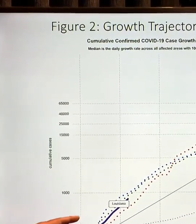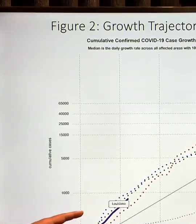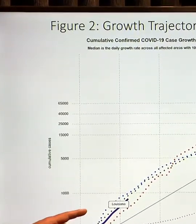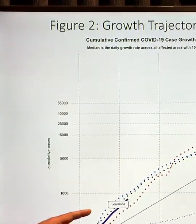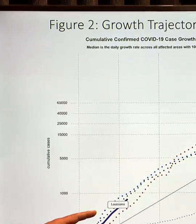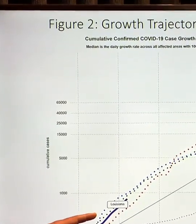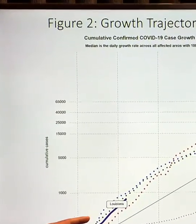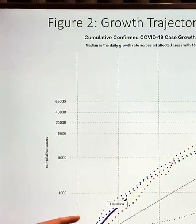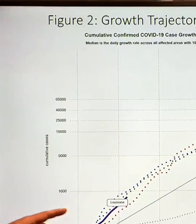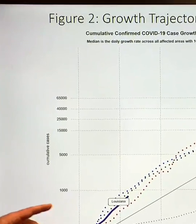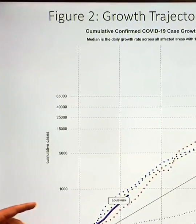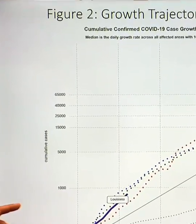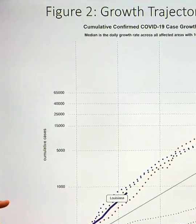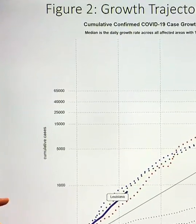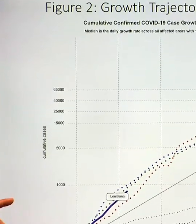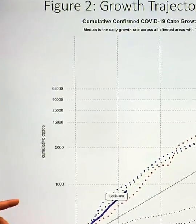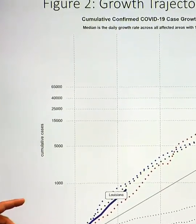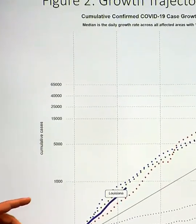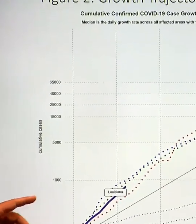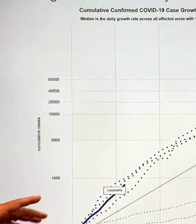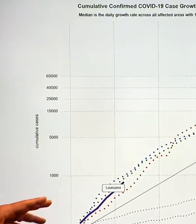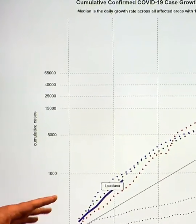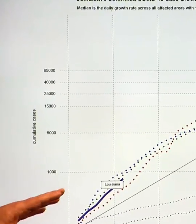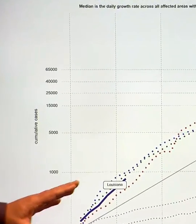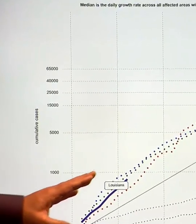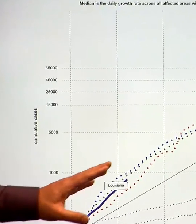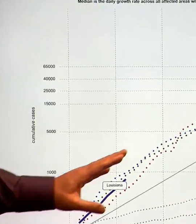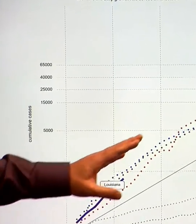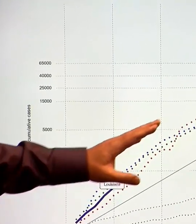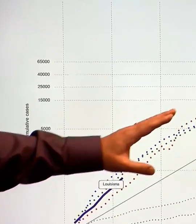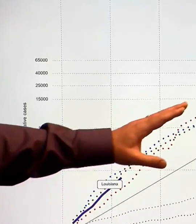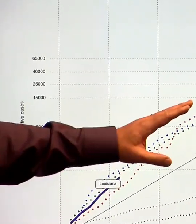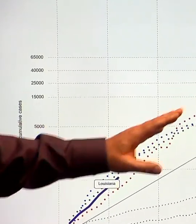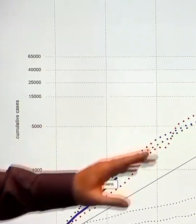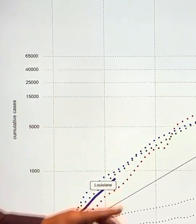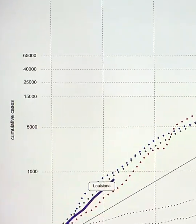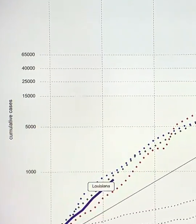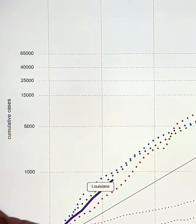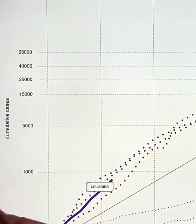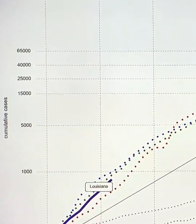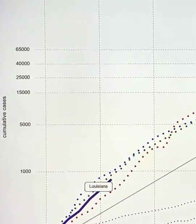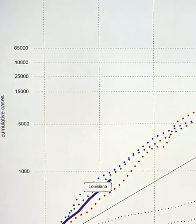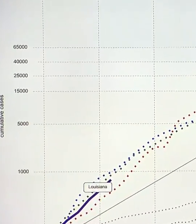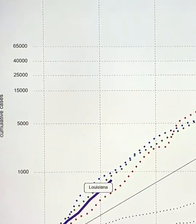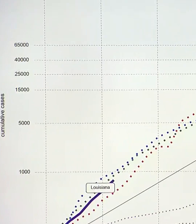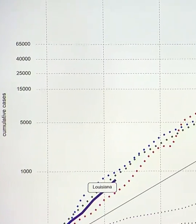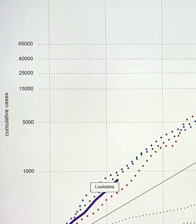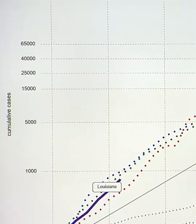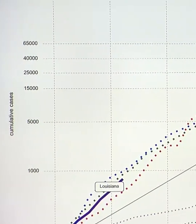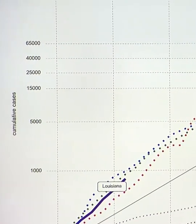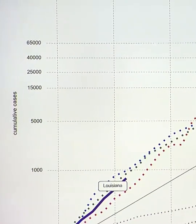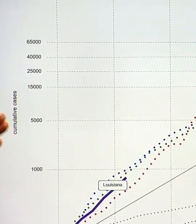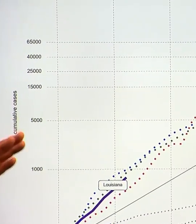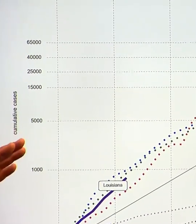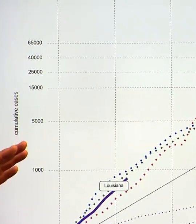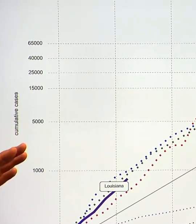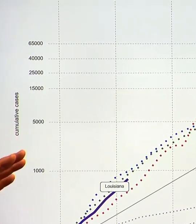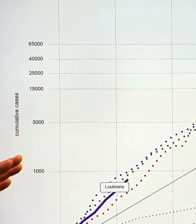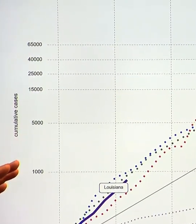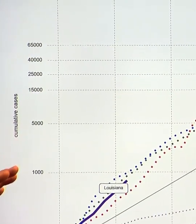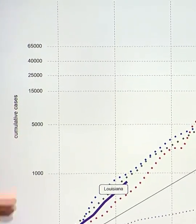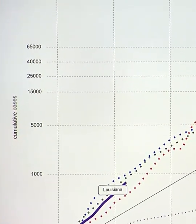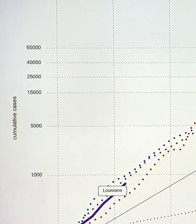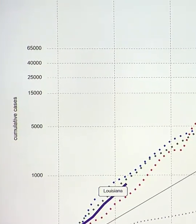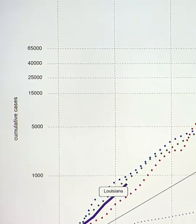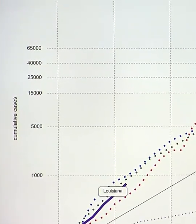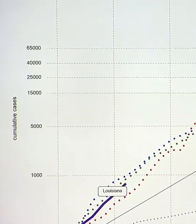don't have as much time under our belt since the spread started and so our line doesn't continue out for as many days but you can see the trajectory